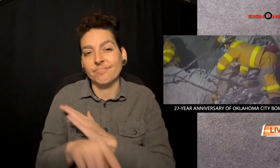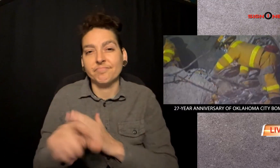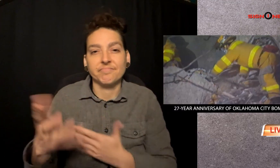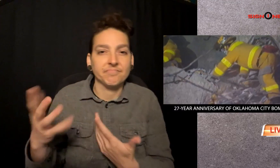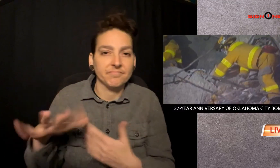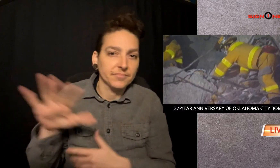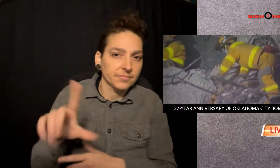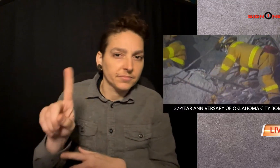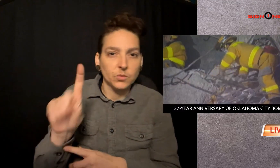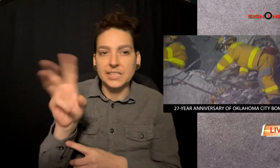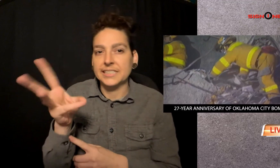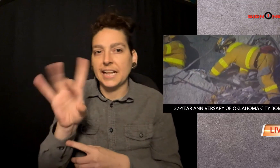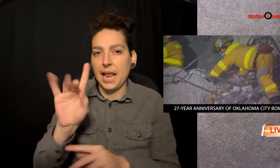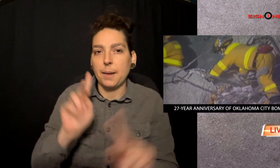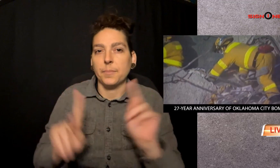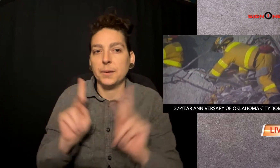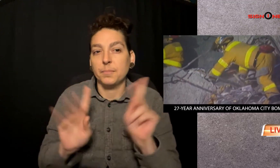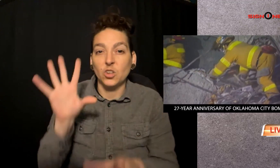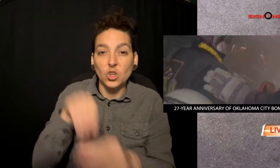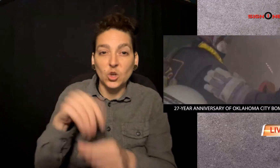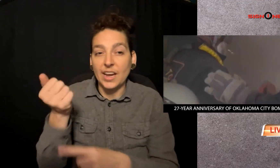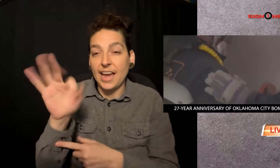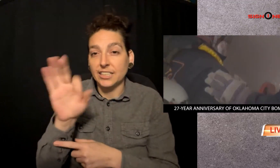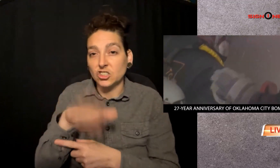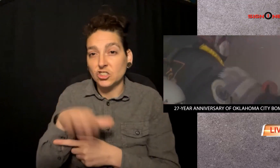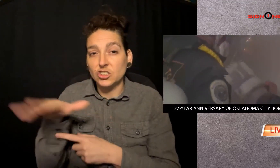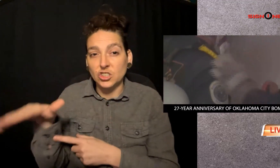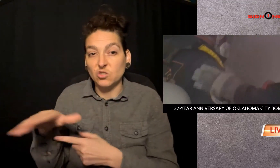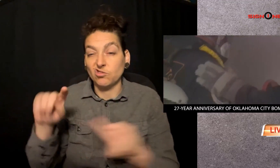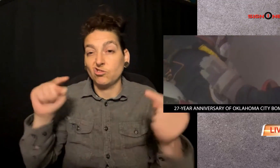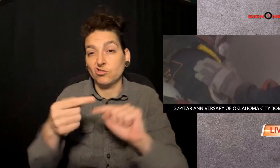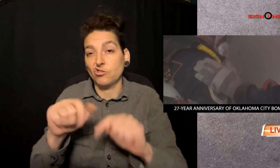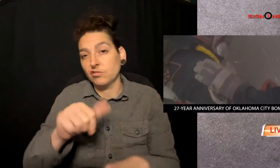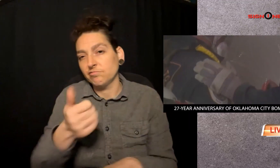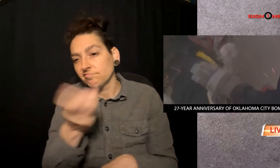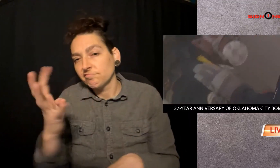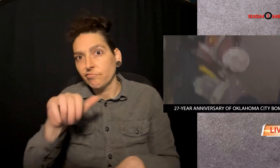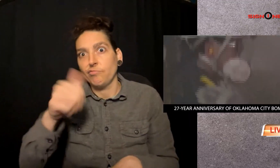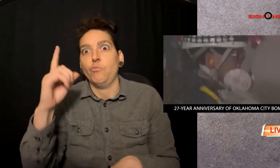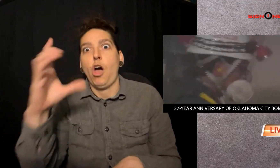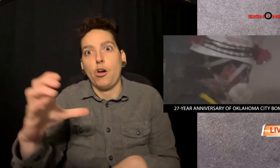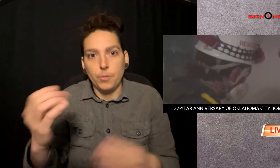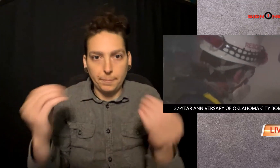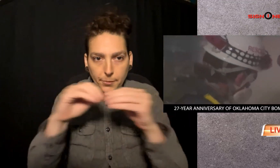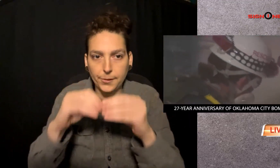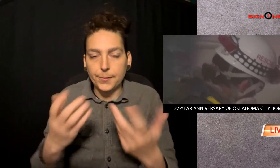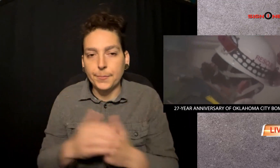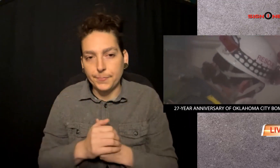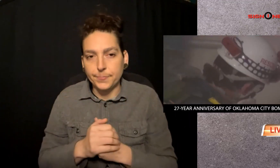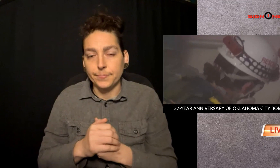The blast killed 168 people including 19 children and injured several hundred more.